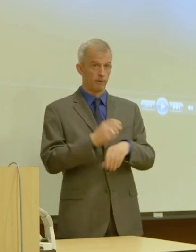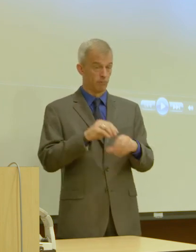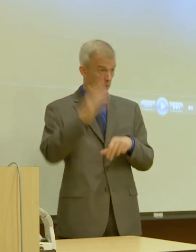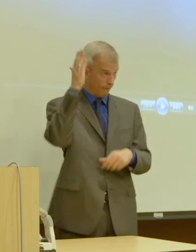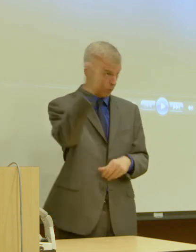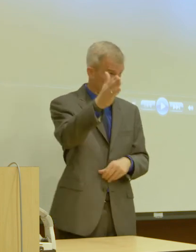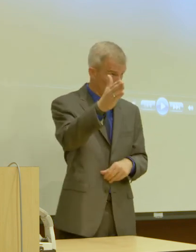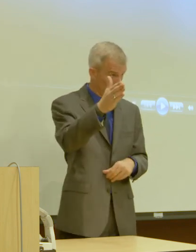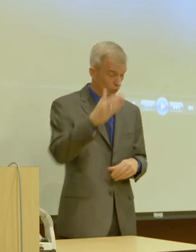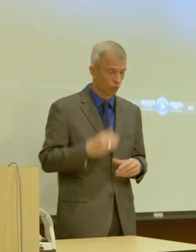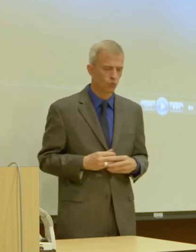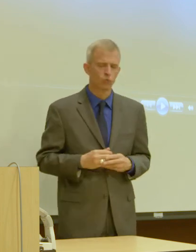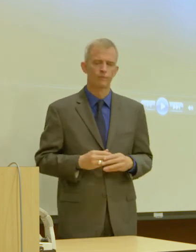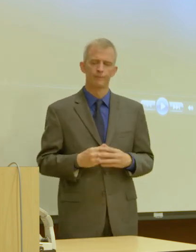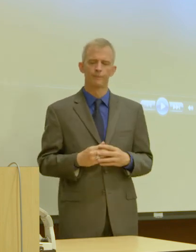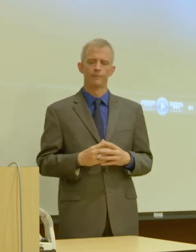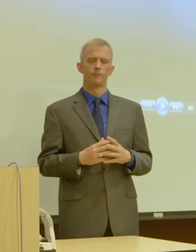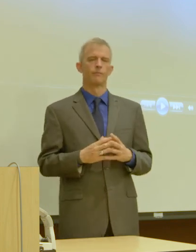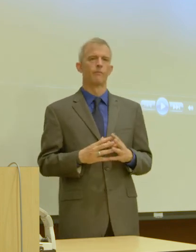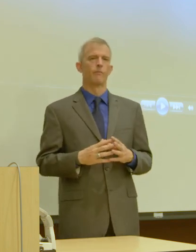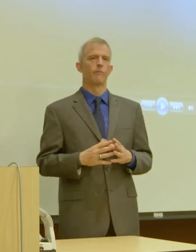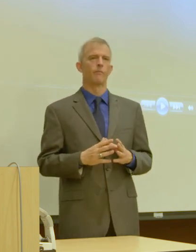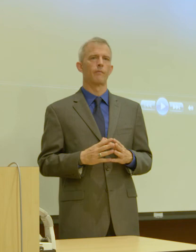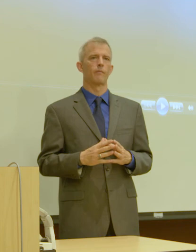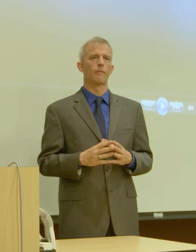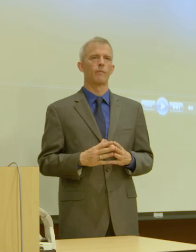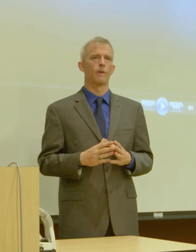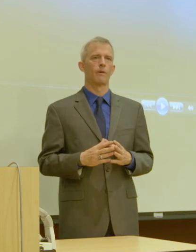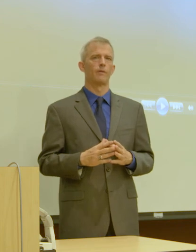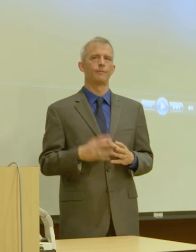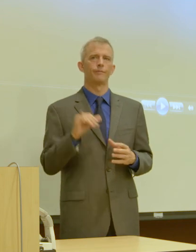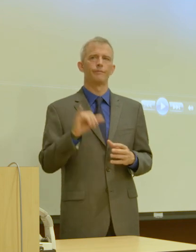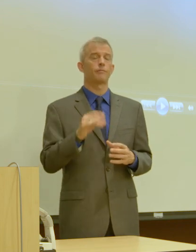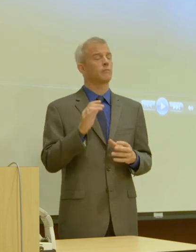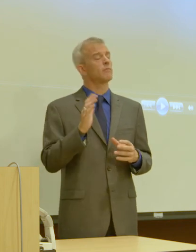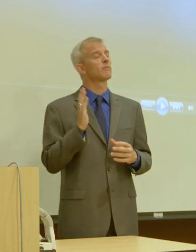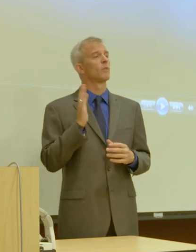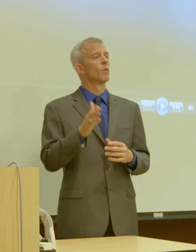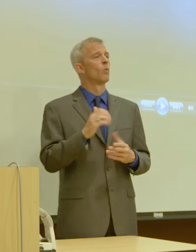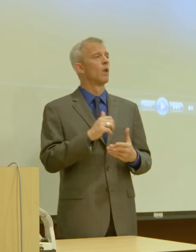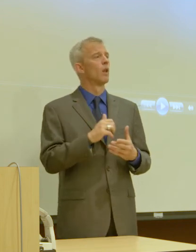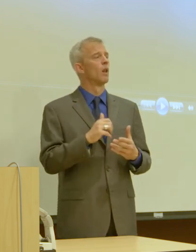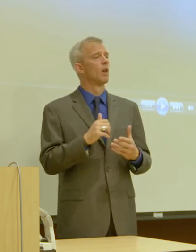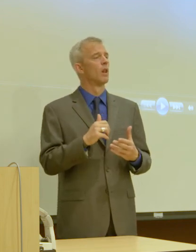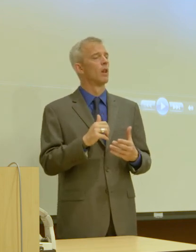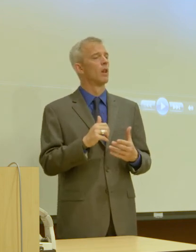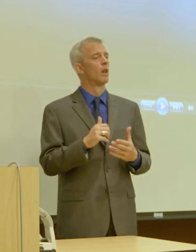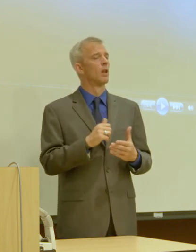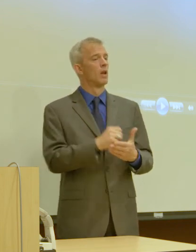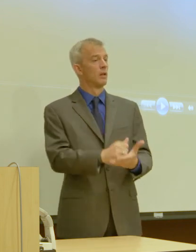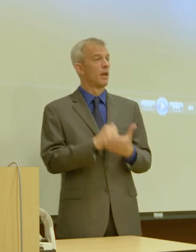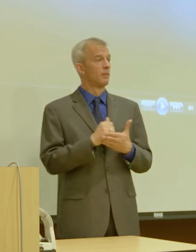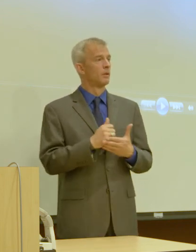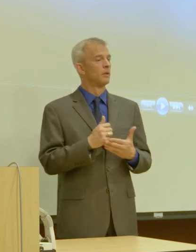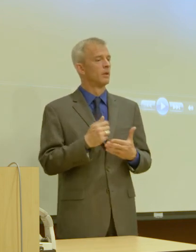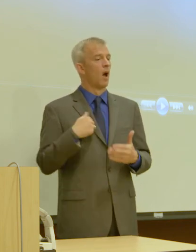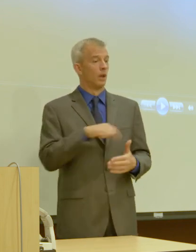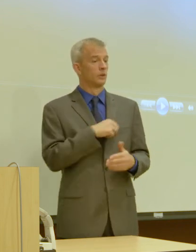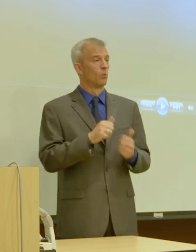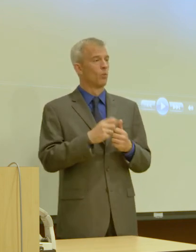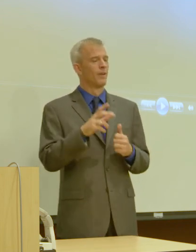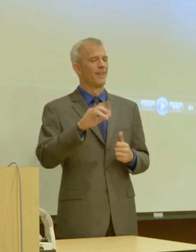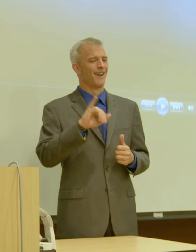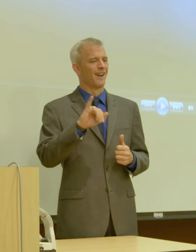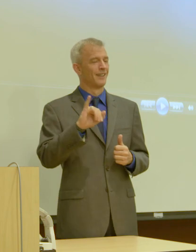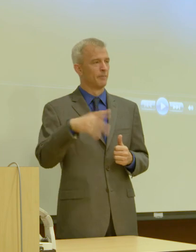future to roll out. That will enable us, you know, with an IP backbone to do